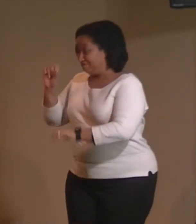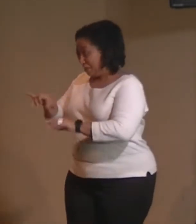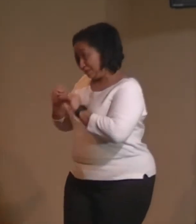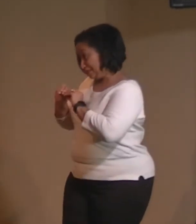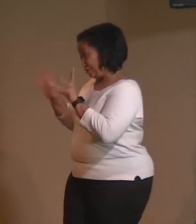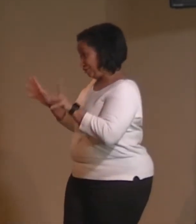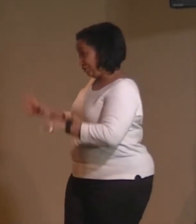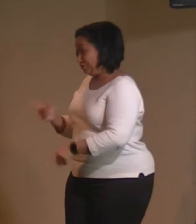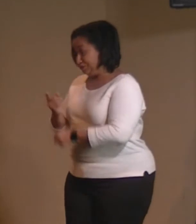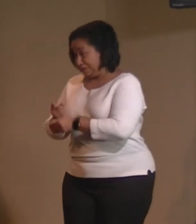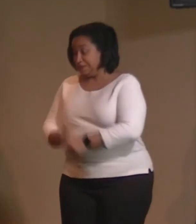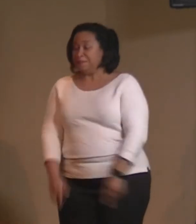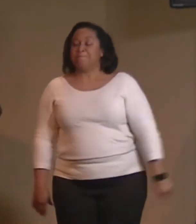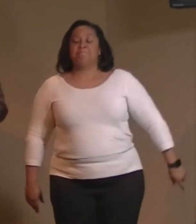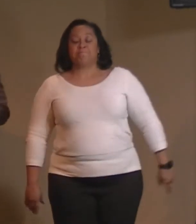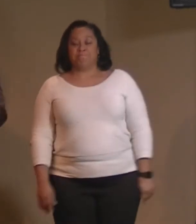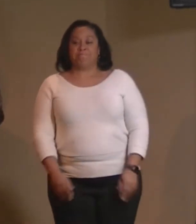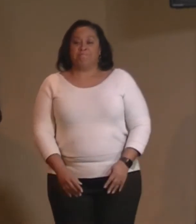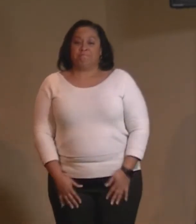Just saying.